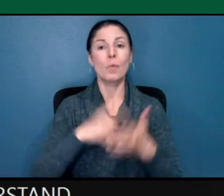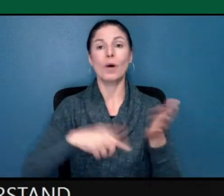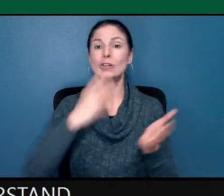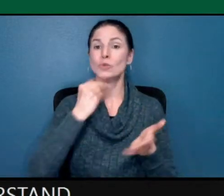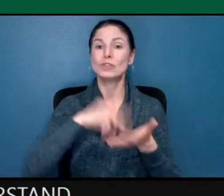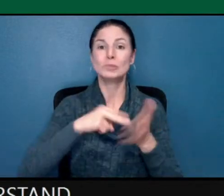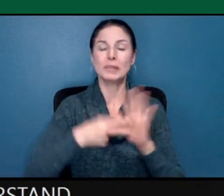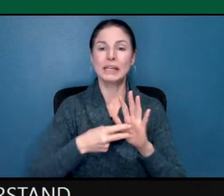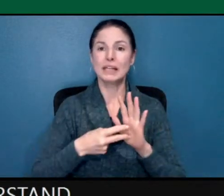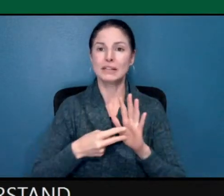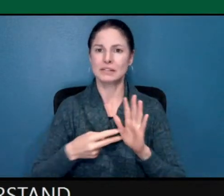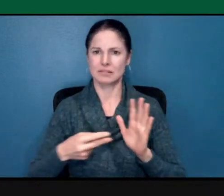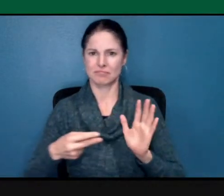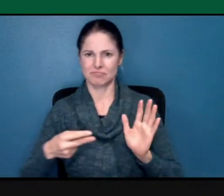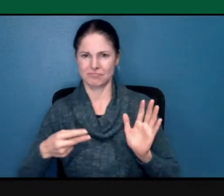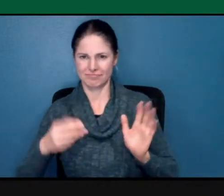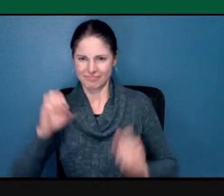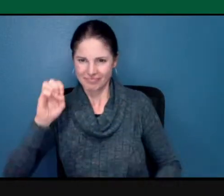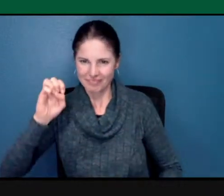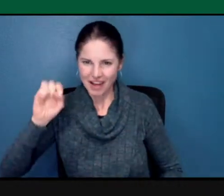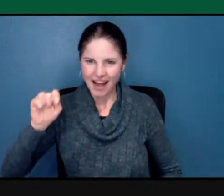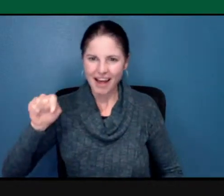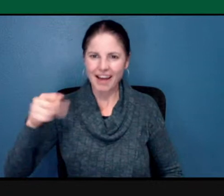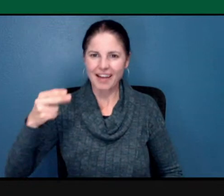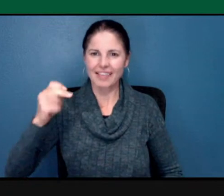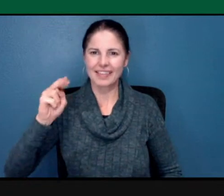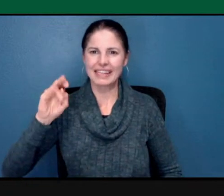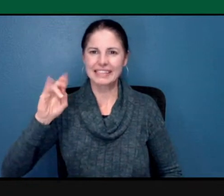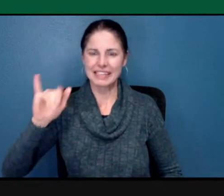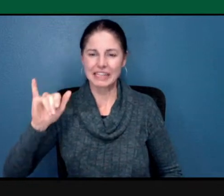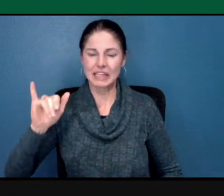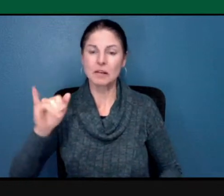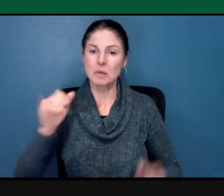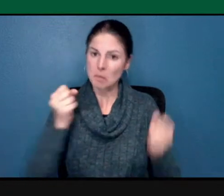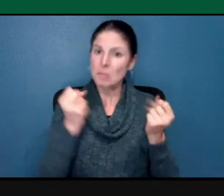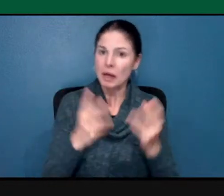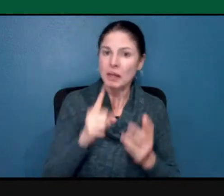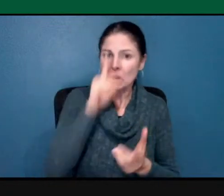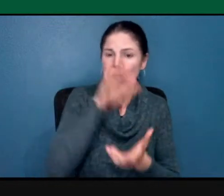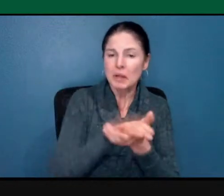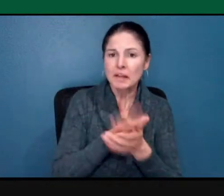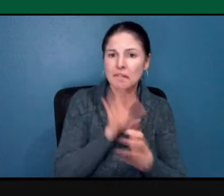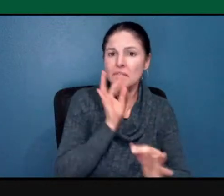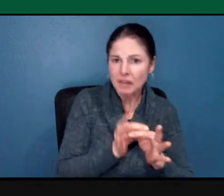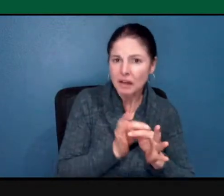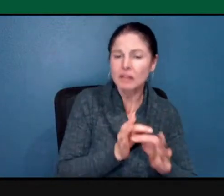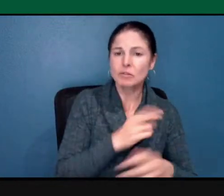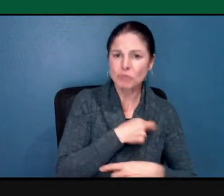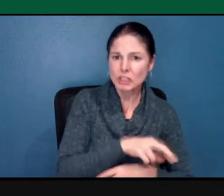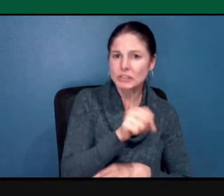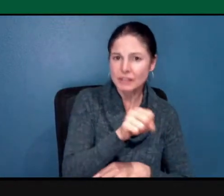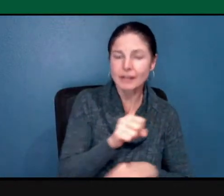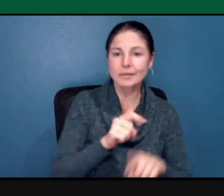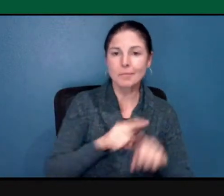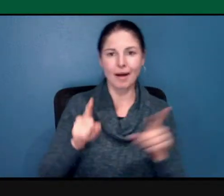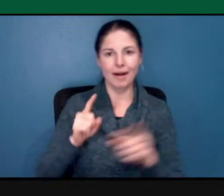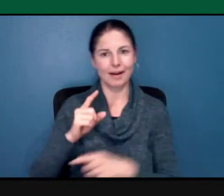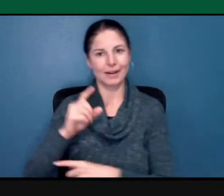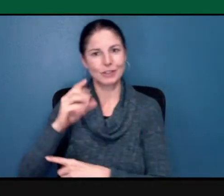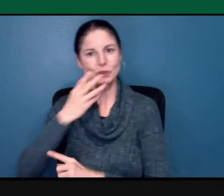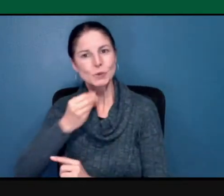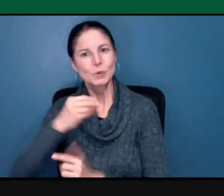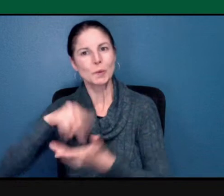ethnicity. For many, it's our faith. It is our family. It is something